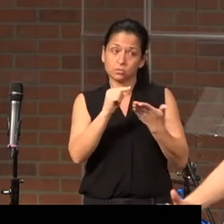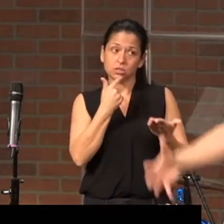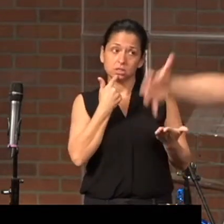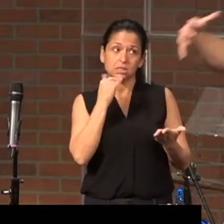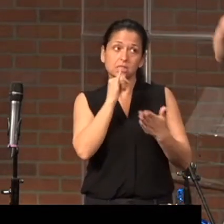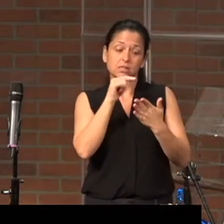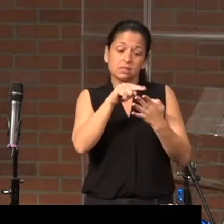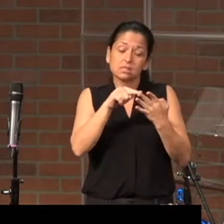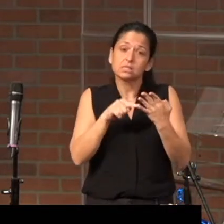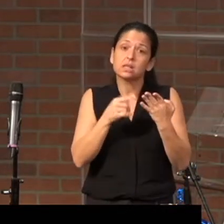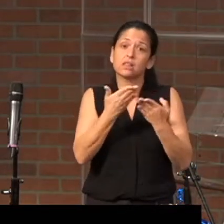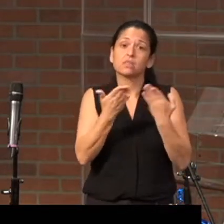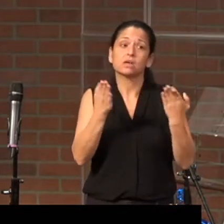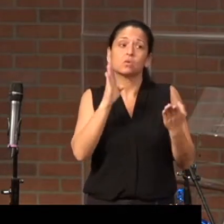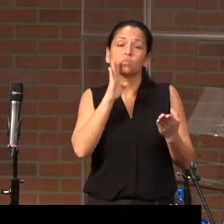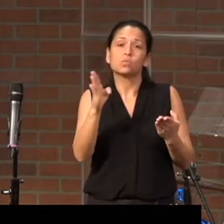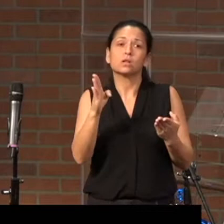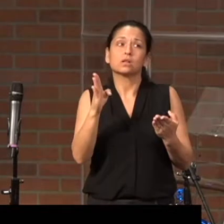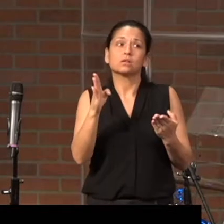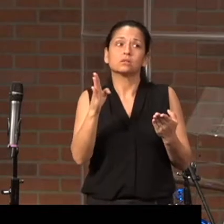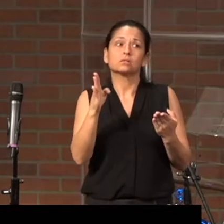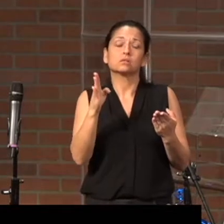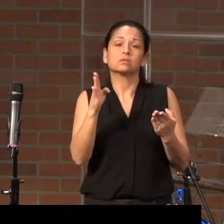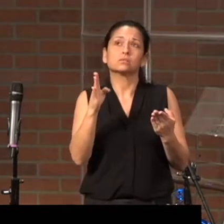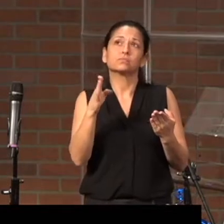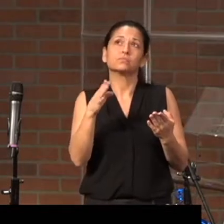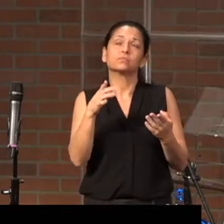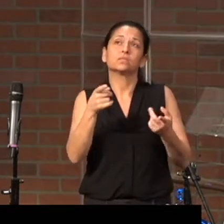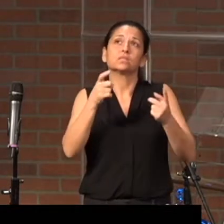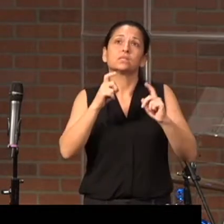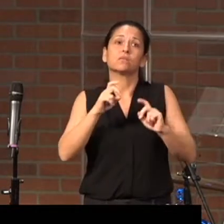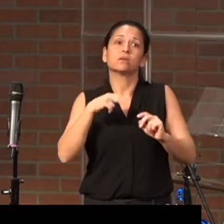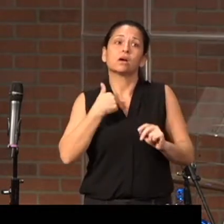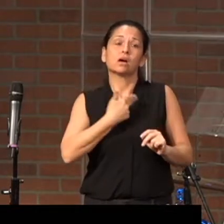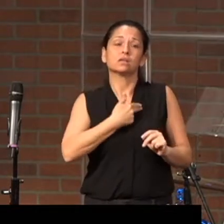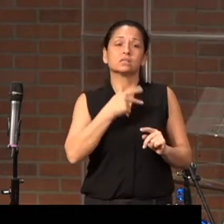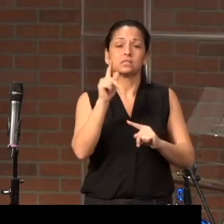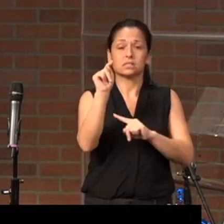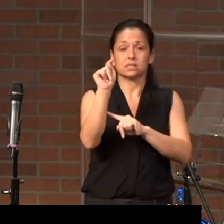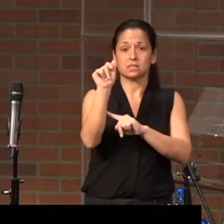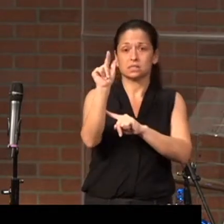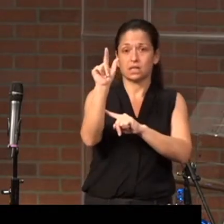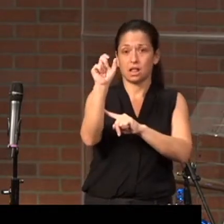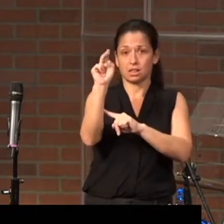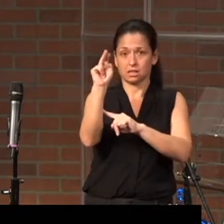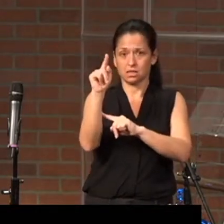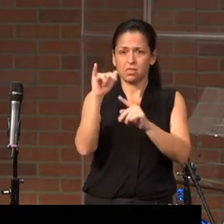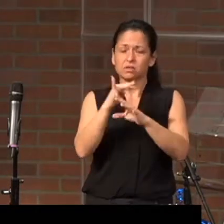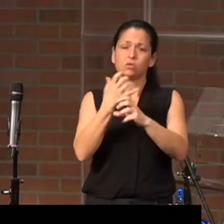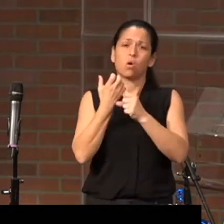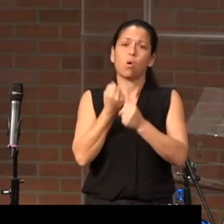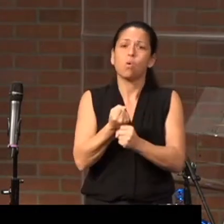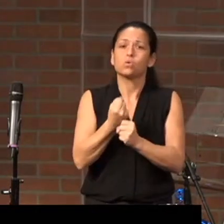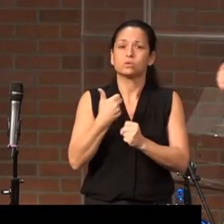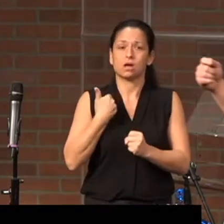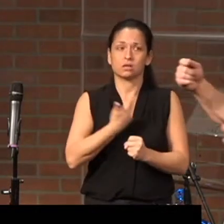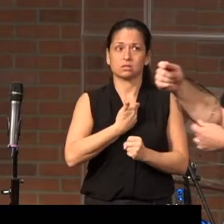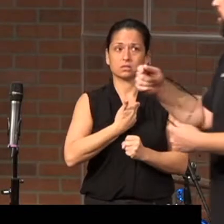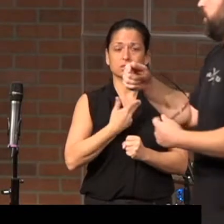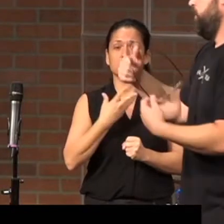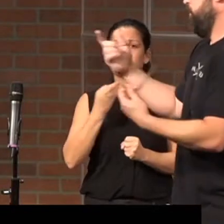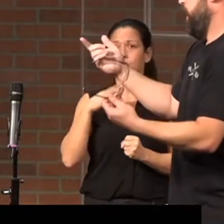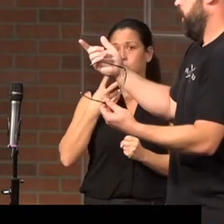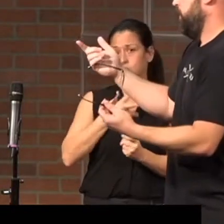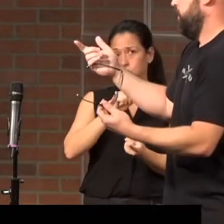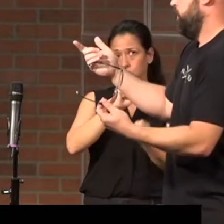those things sink their talons into us, that they grab hold of us, and that we become,